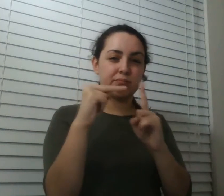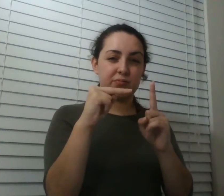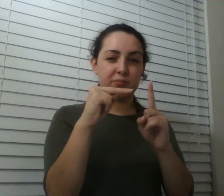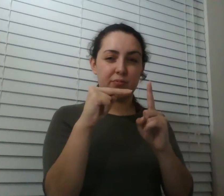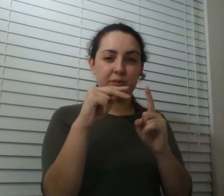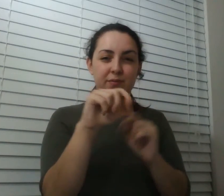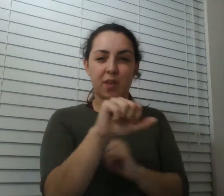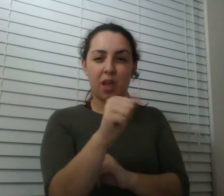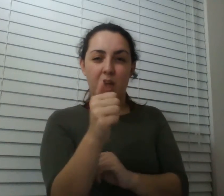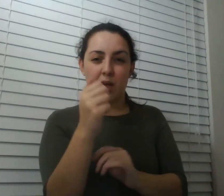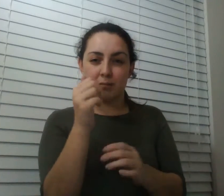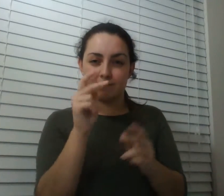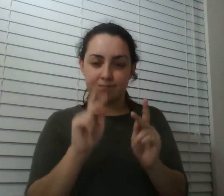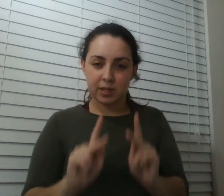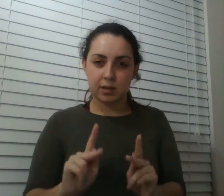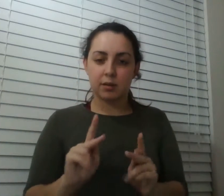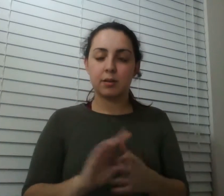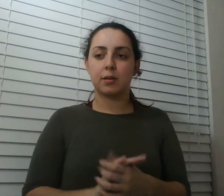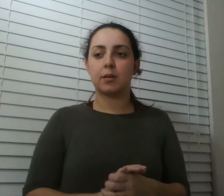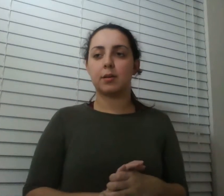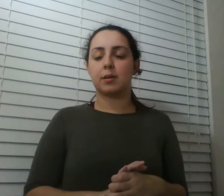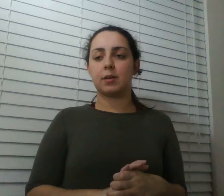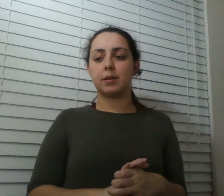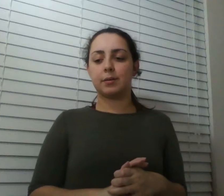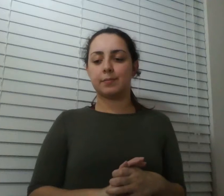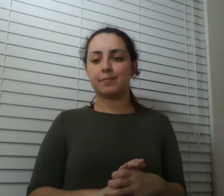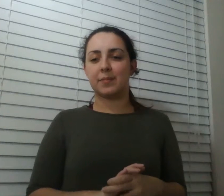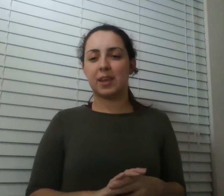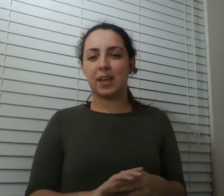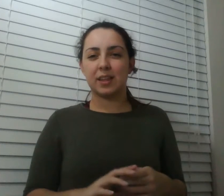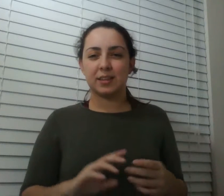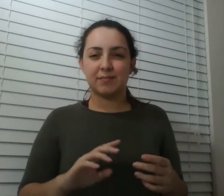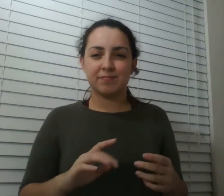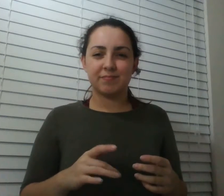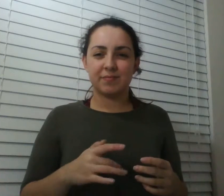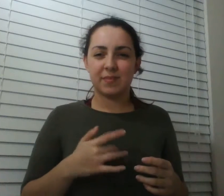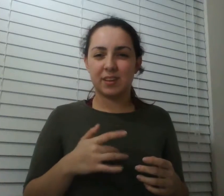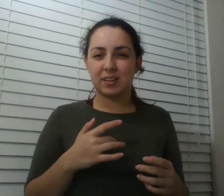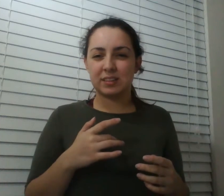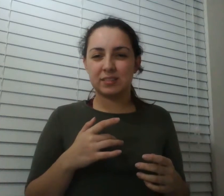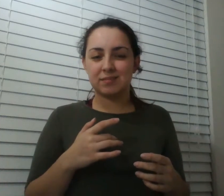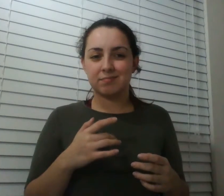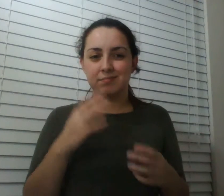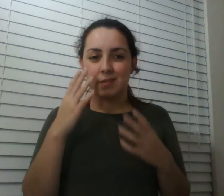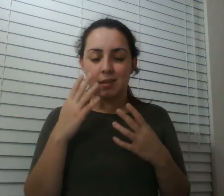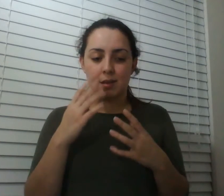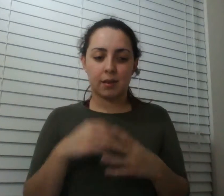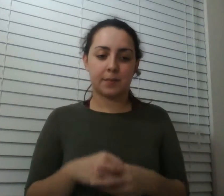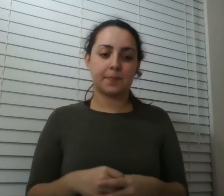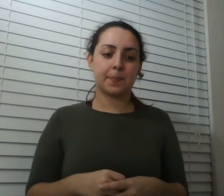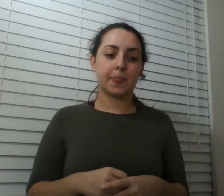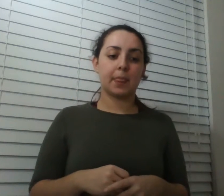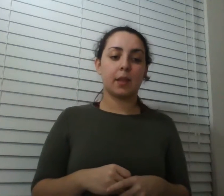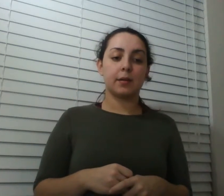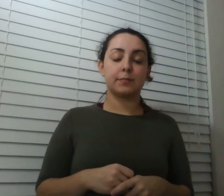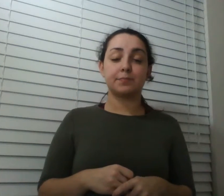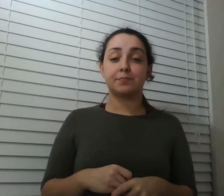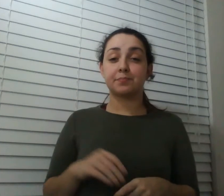by the way what was her pain from did she get a diagnosis well her doctor tried a lot of stuff actually they did a brain scan they checked for a spinal infection